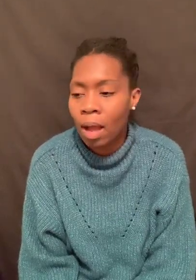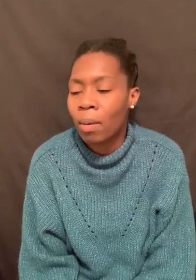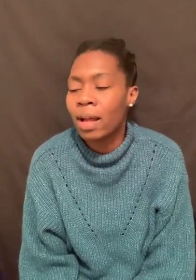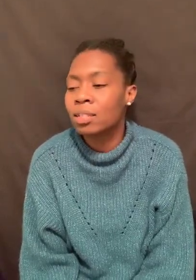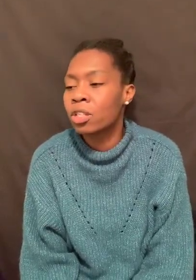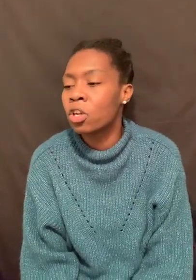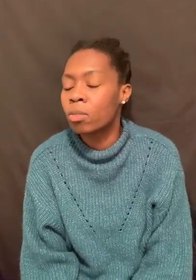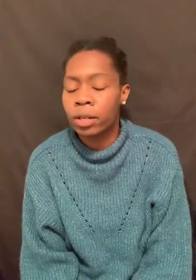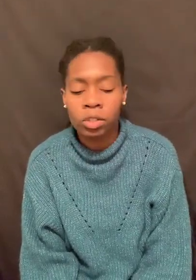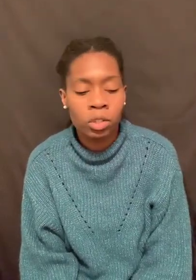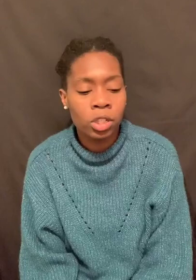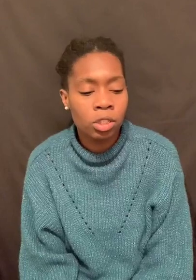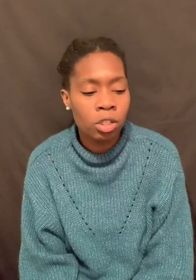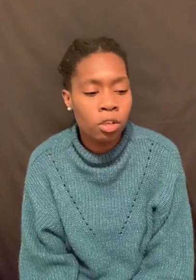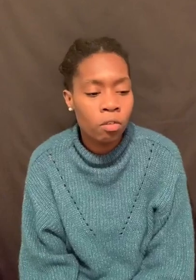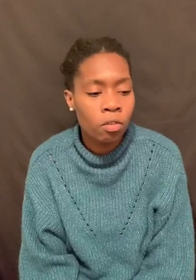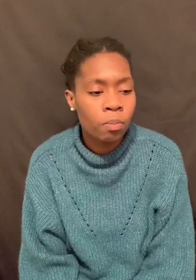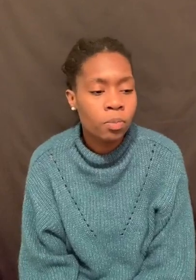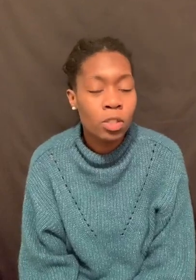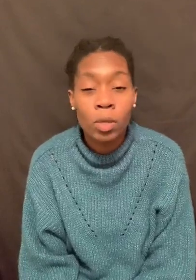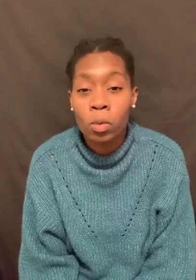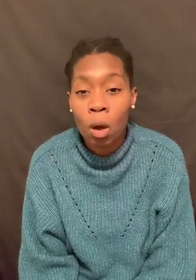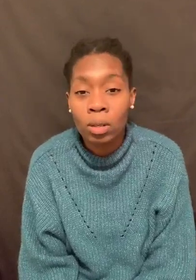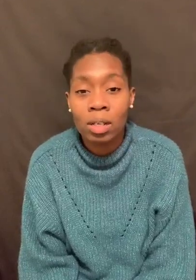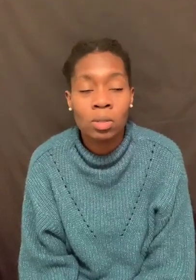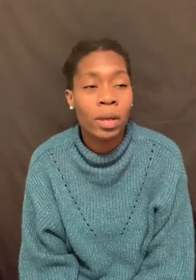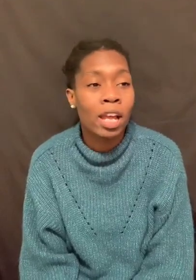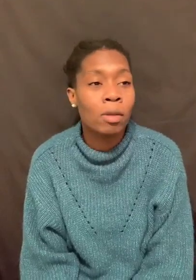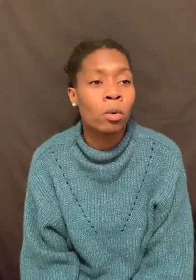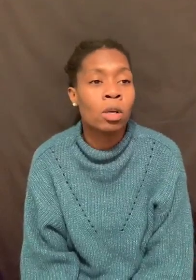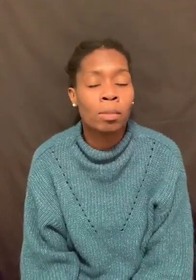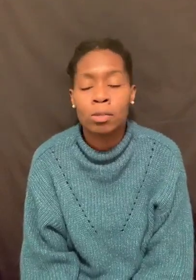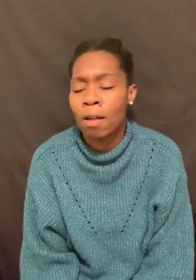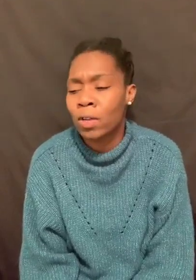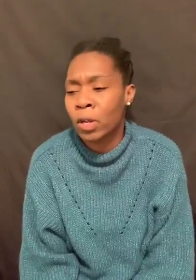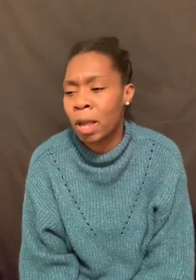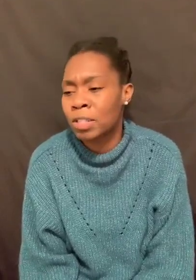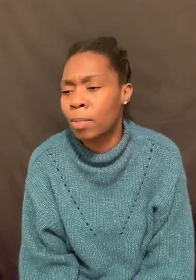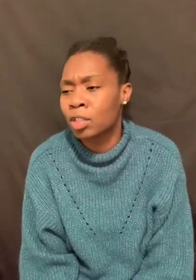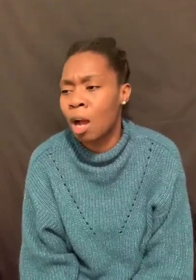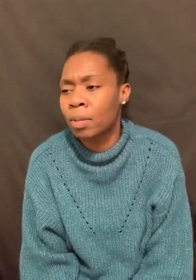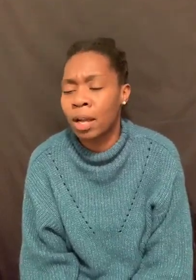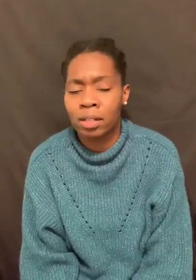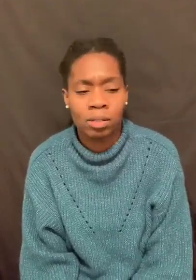Why is the youth minister teaching the youth to be worldly? It's okay to be worldly, but it's put a video here in some pajama night.